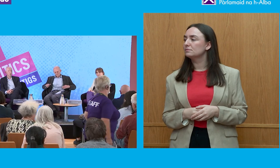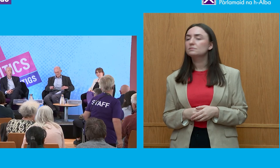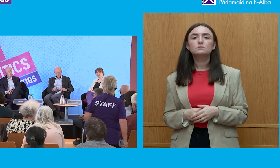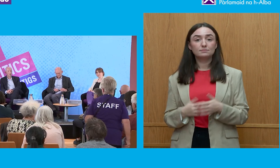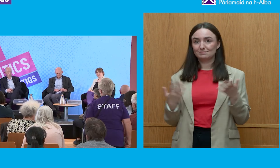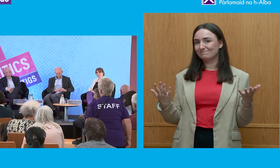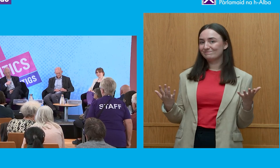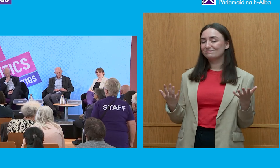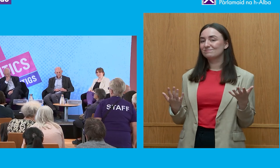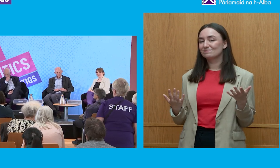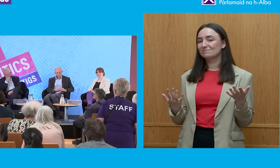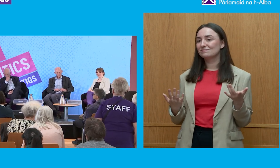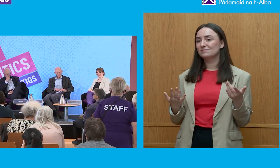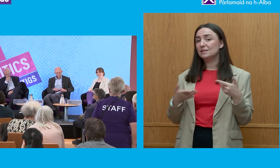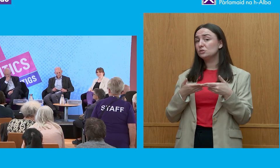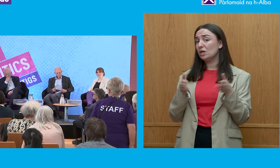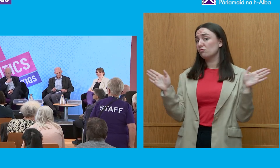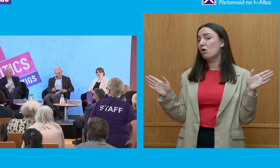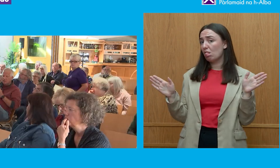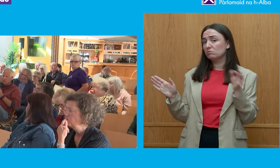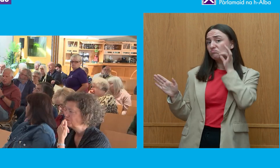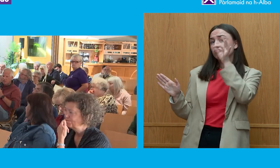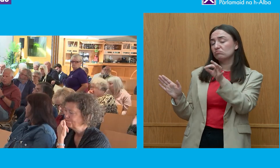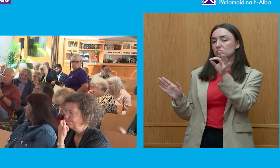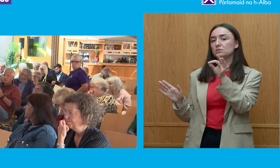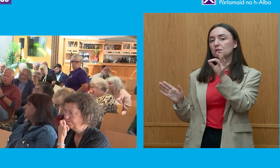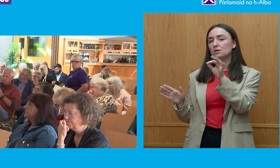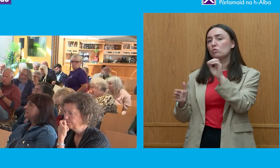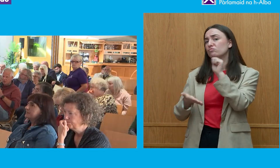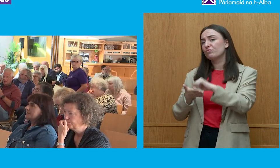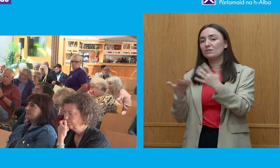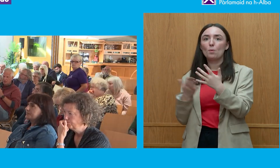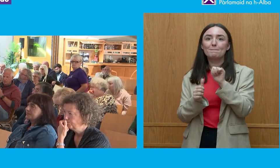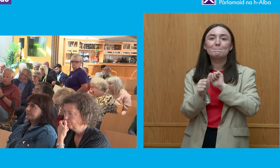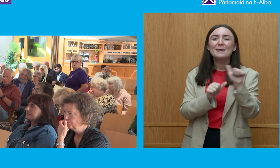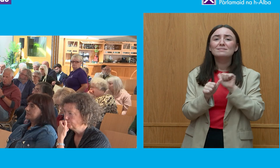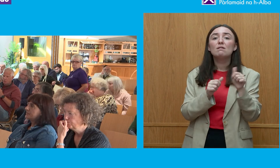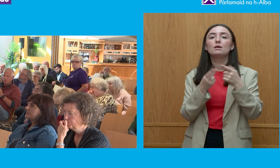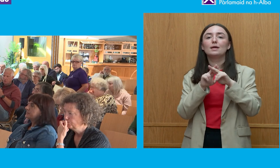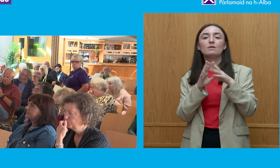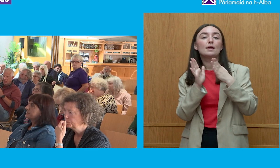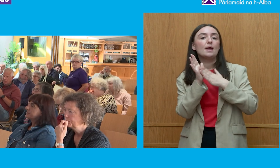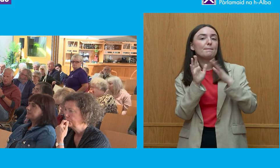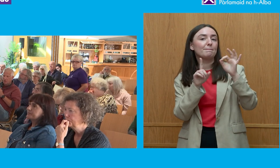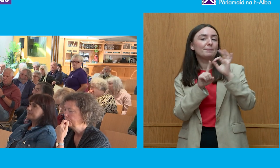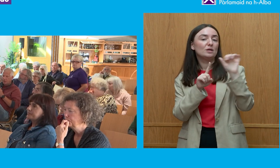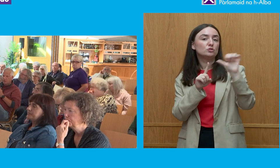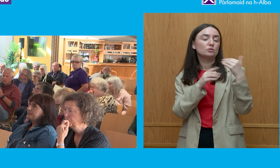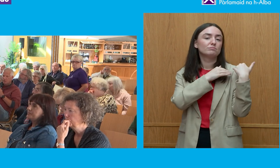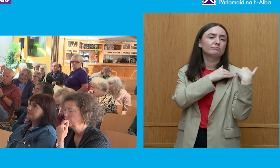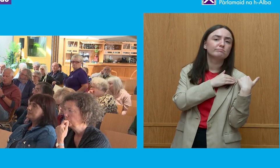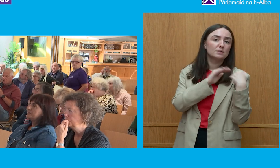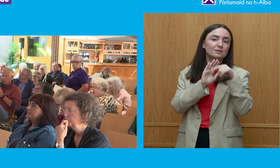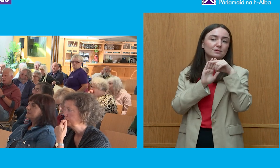just in general is it right or would it be better if MPs weren't investigating or responsible for standards of